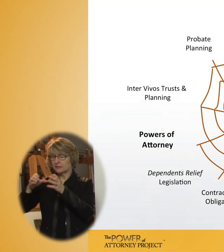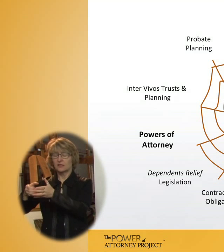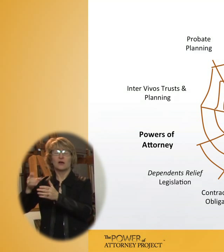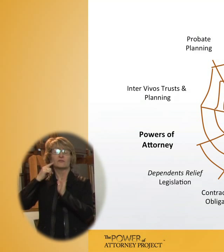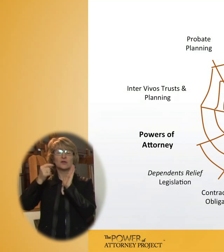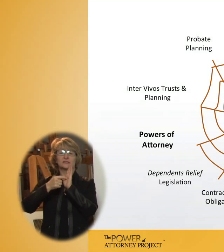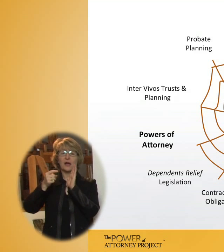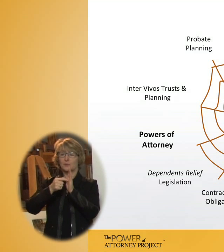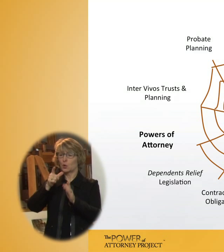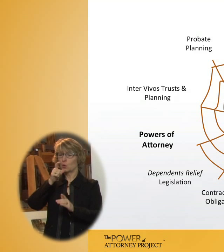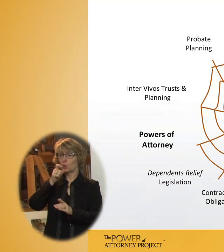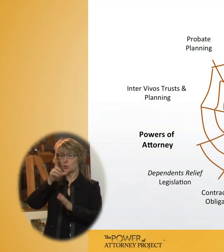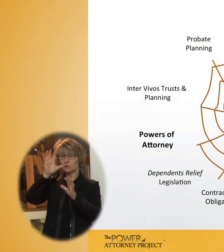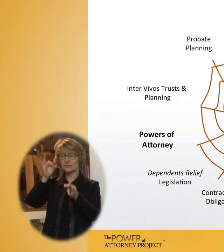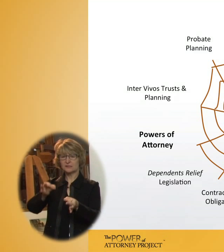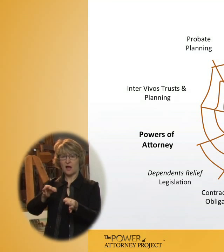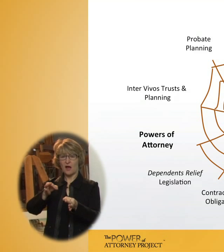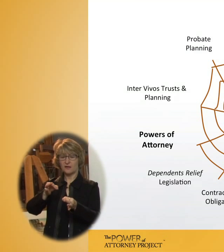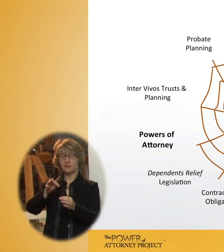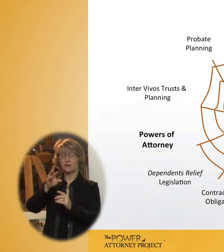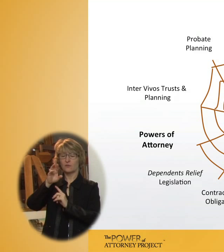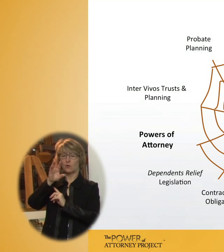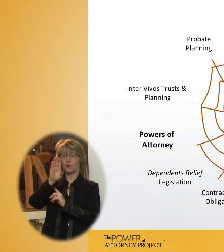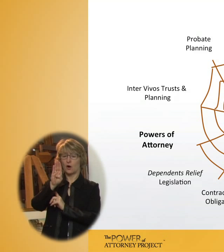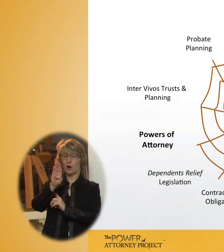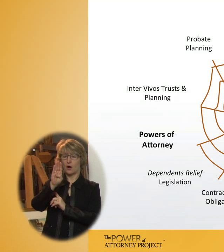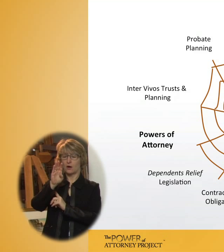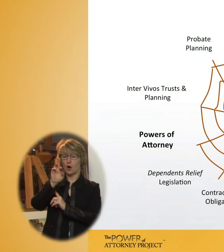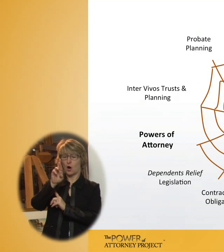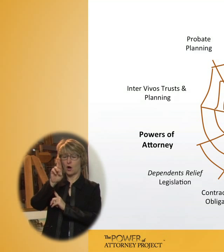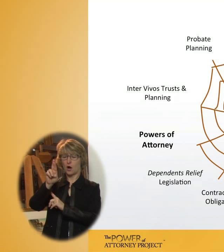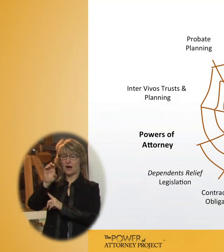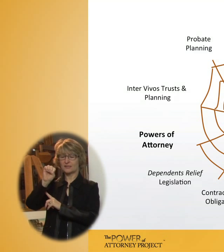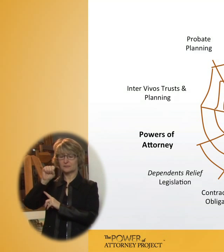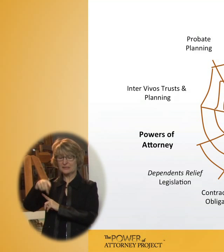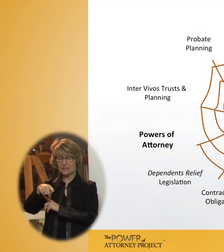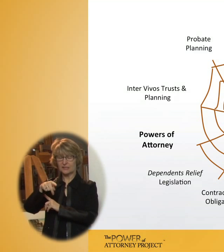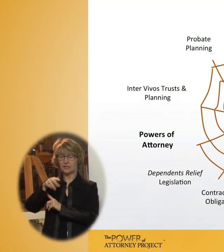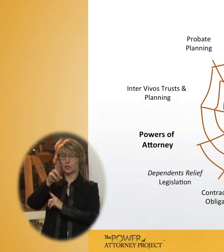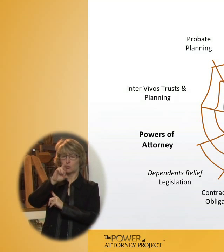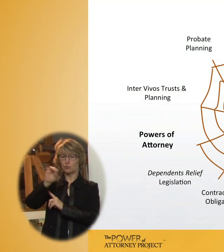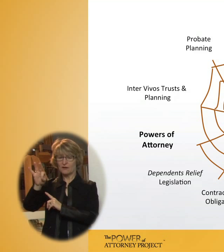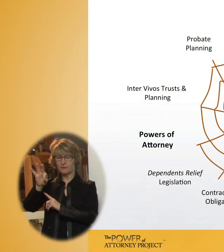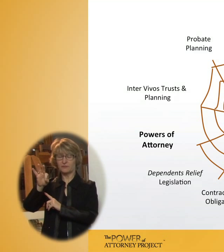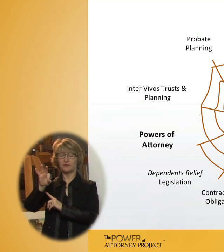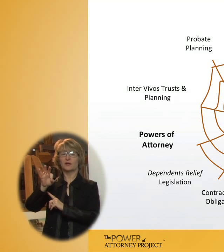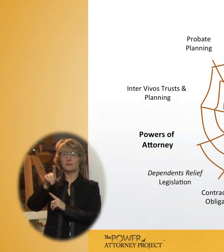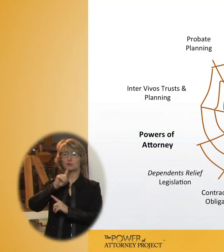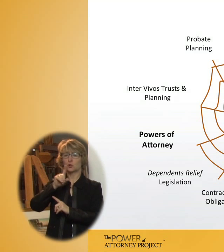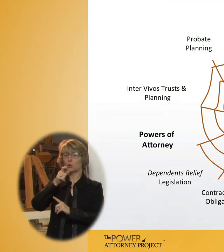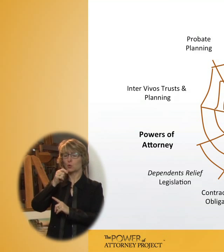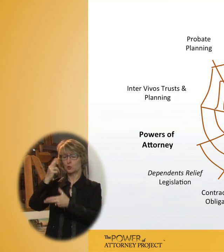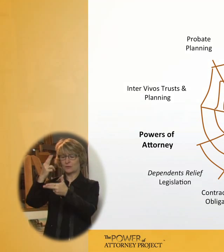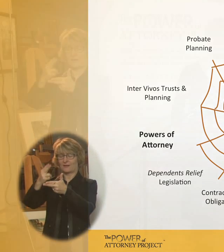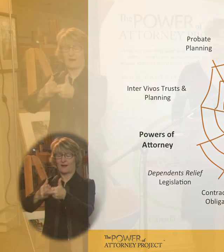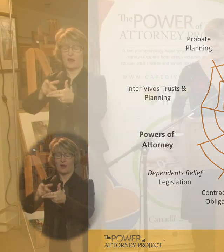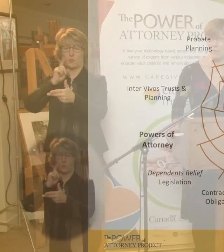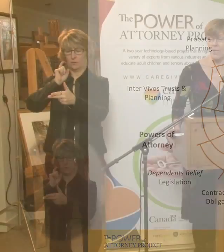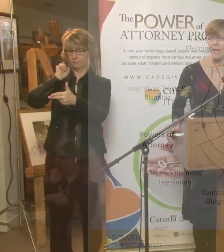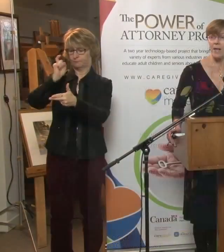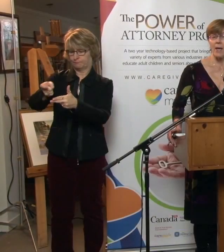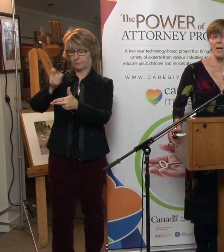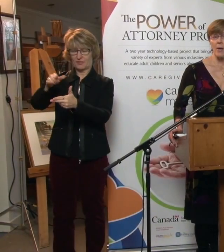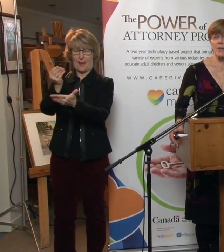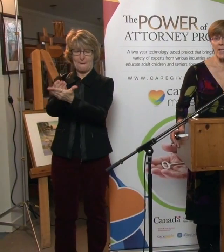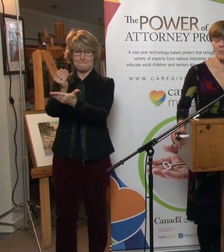designations on RSP, RIF or life insurance, you need to make sure that that doesn't contradict what you're saying in your